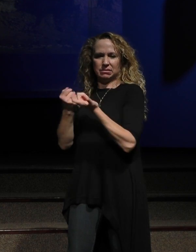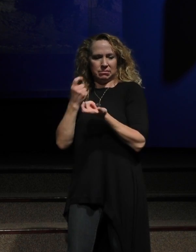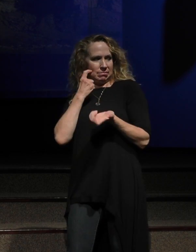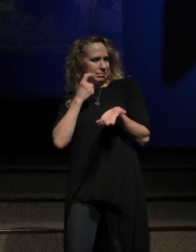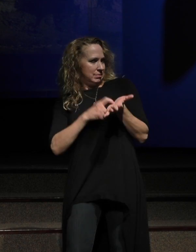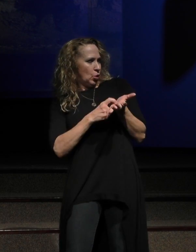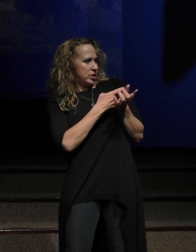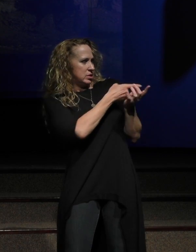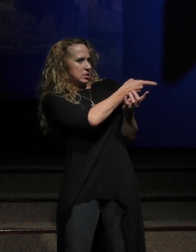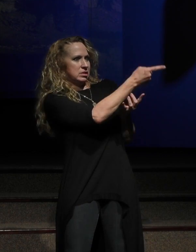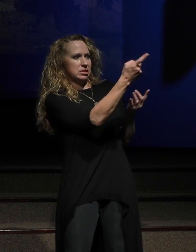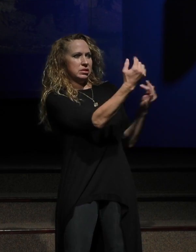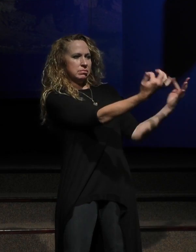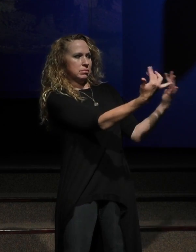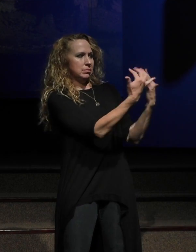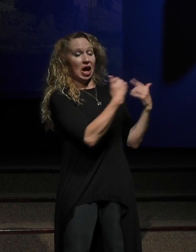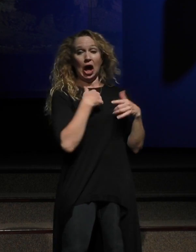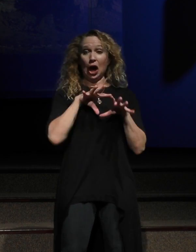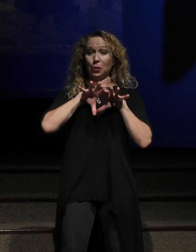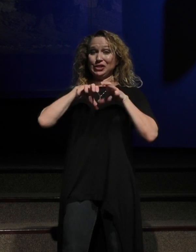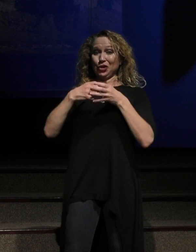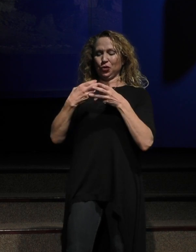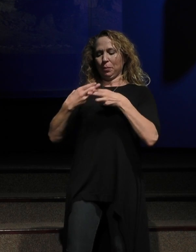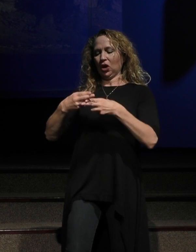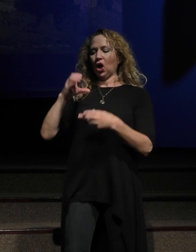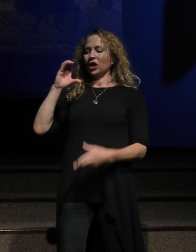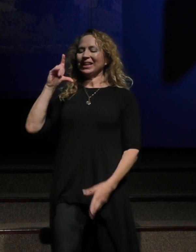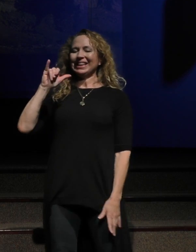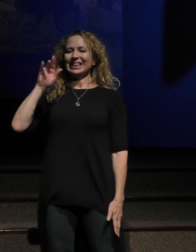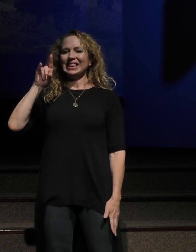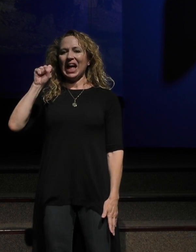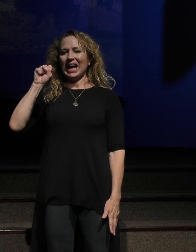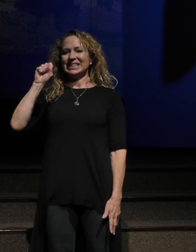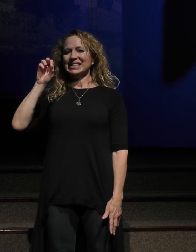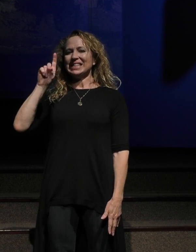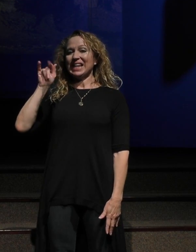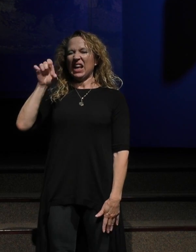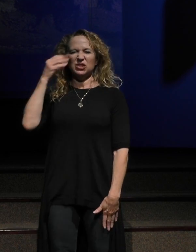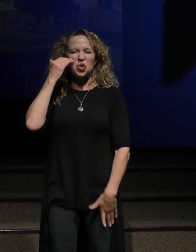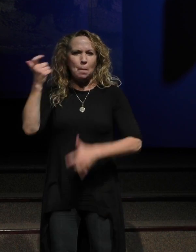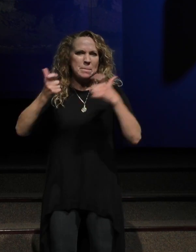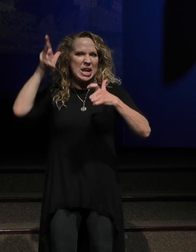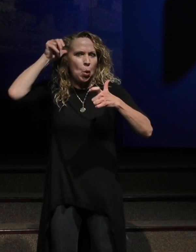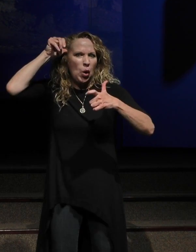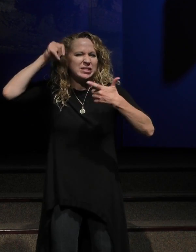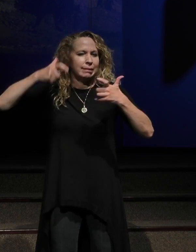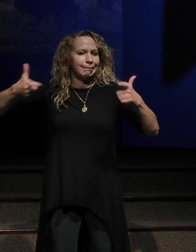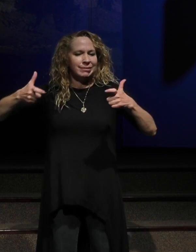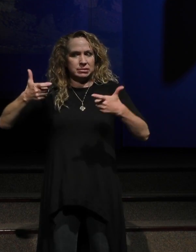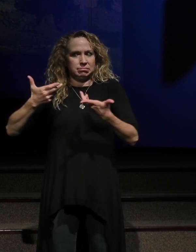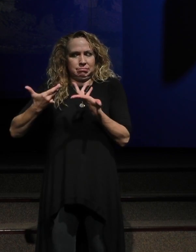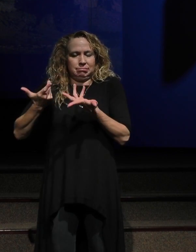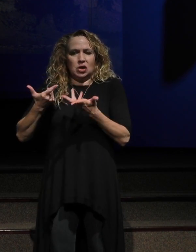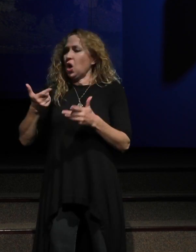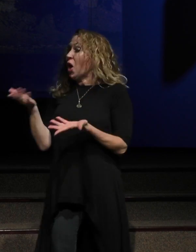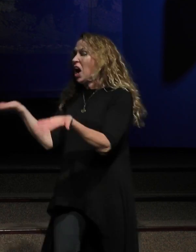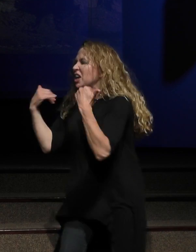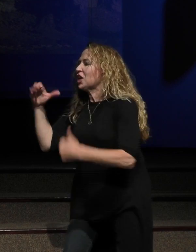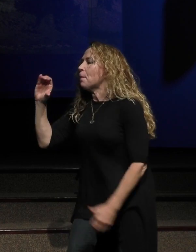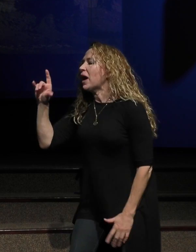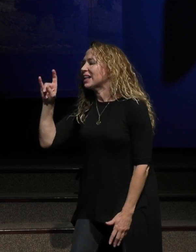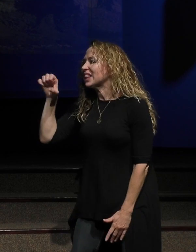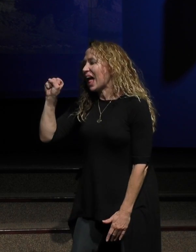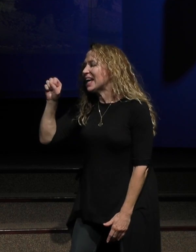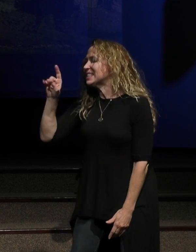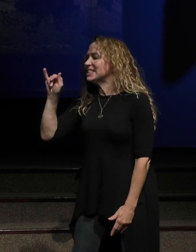I was in a class called the Clydesdales and I, they never told me why I was in that class, but they would, they would applaud and they would cheer and come on, Clydesdale was on my,